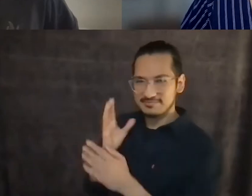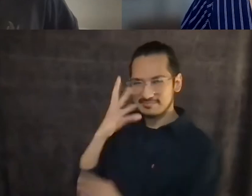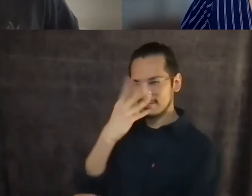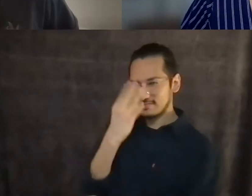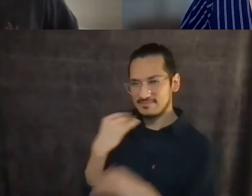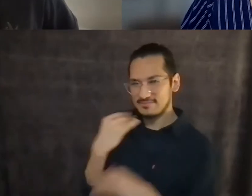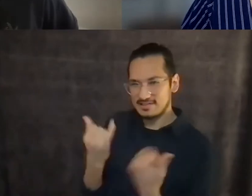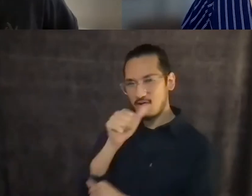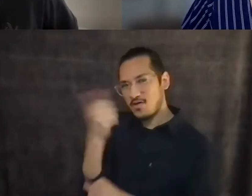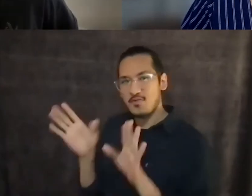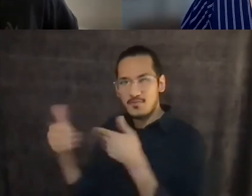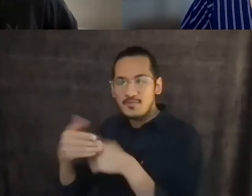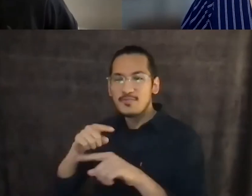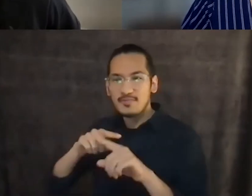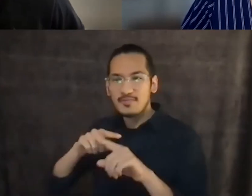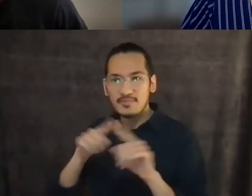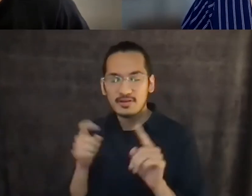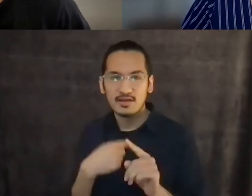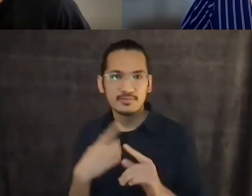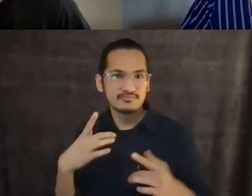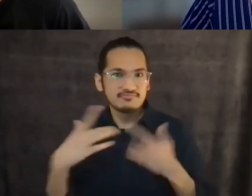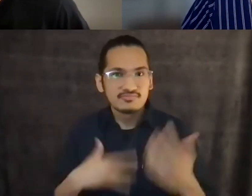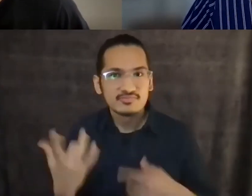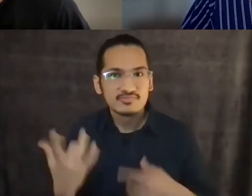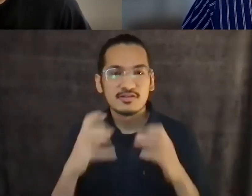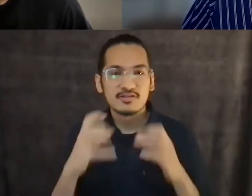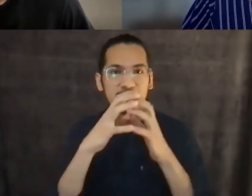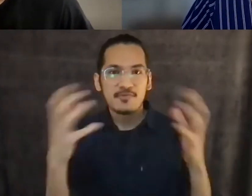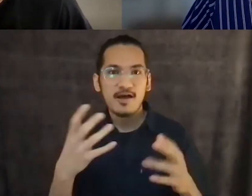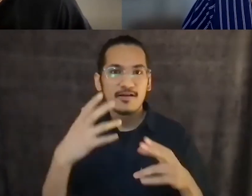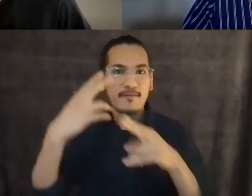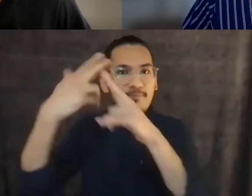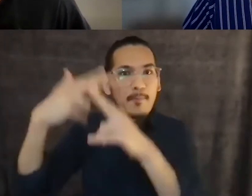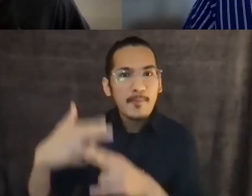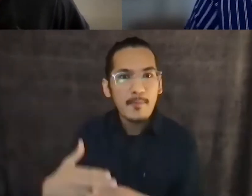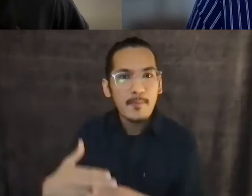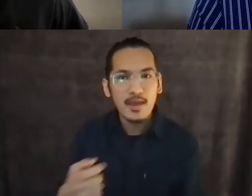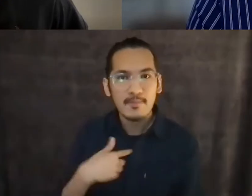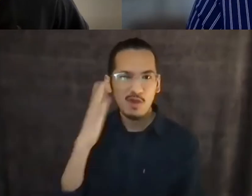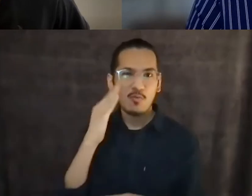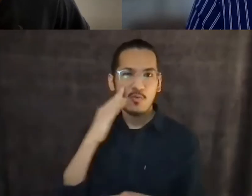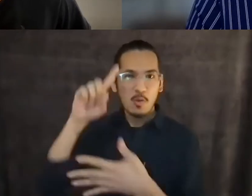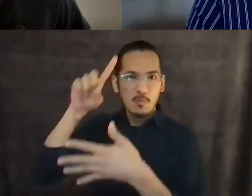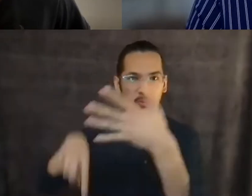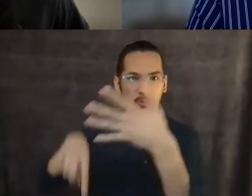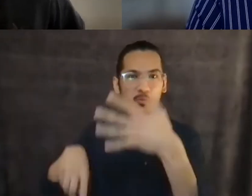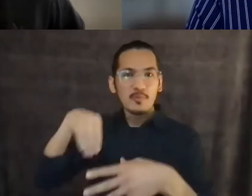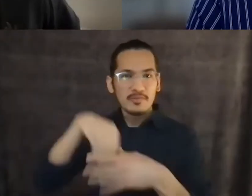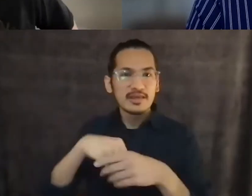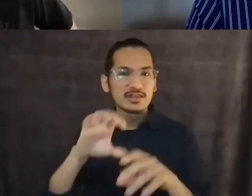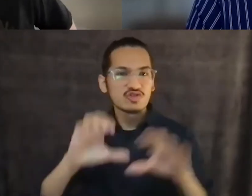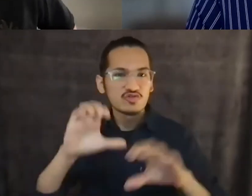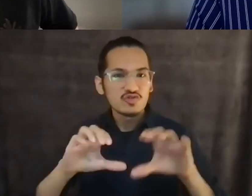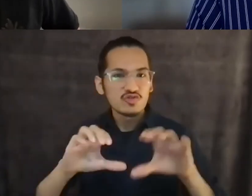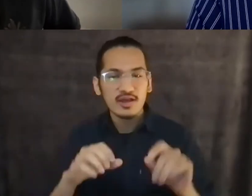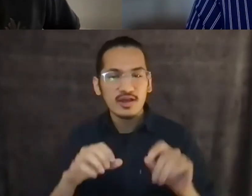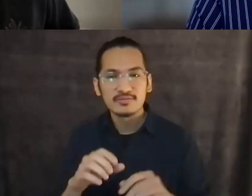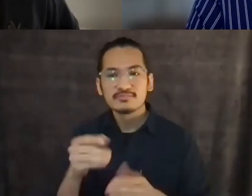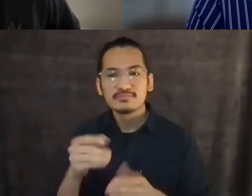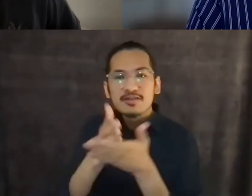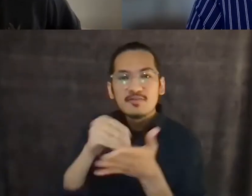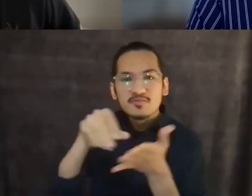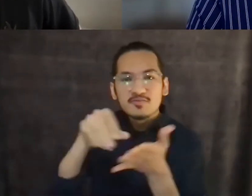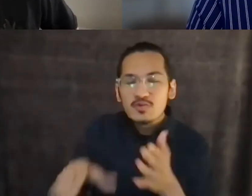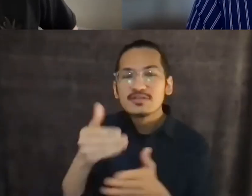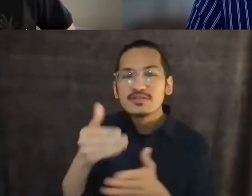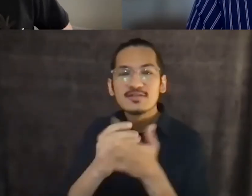I'm pretty stoked to see so many familiar names in the chat. Yeah. Students and friends and folks who stood on the